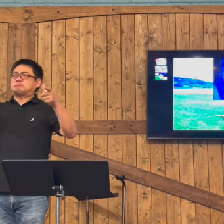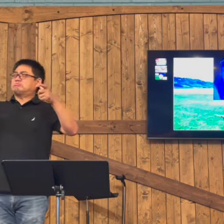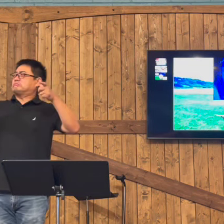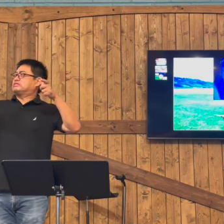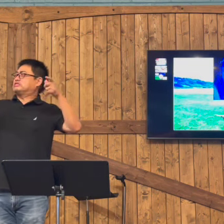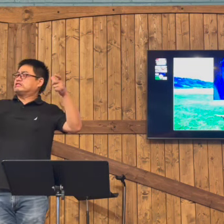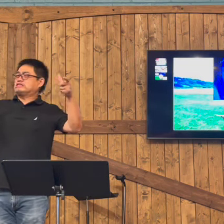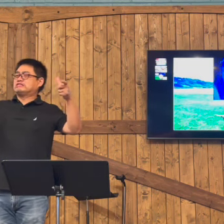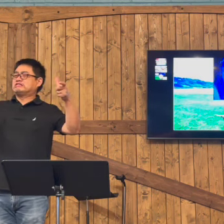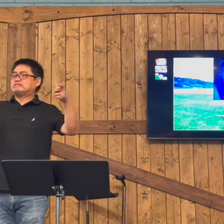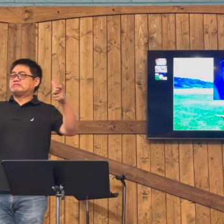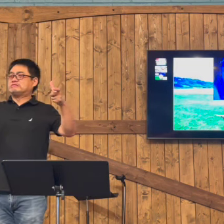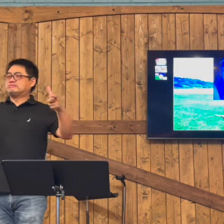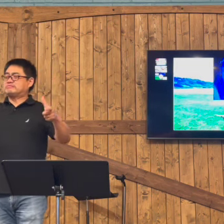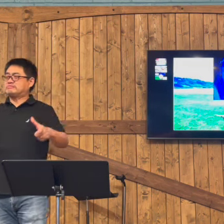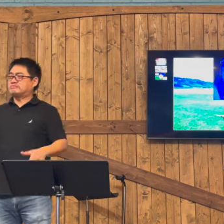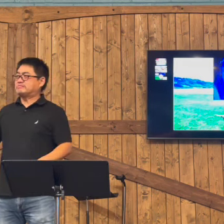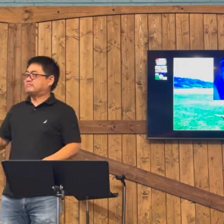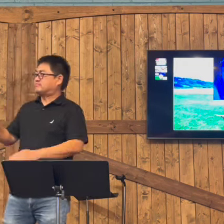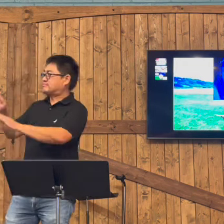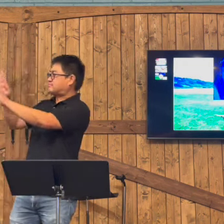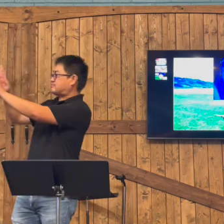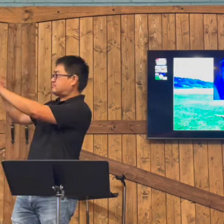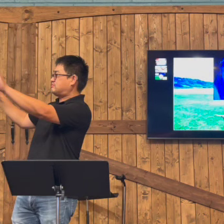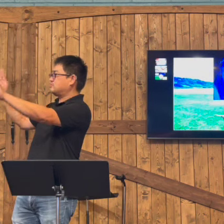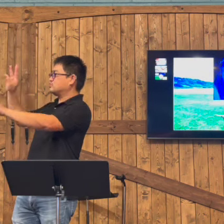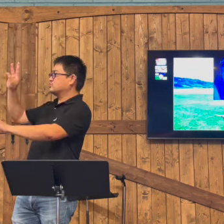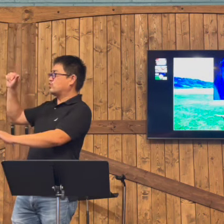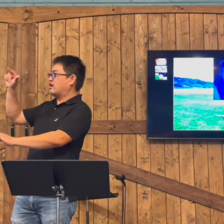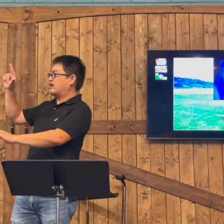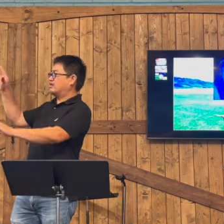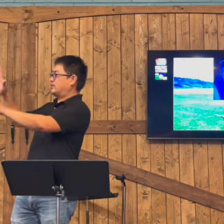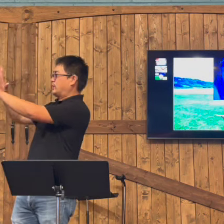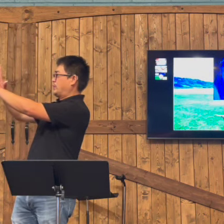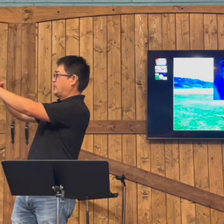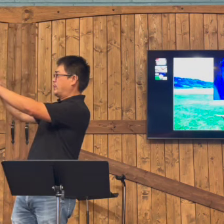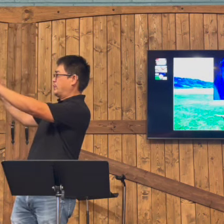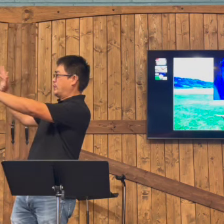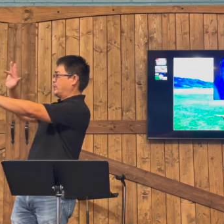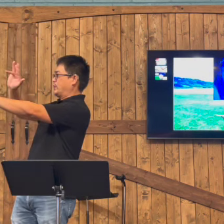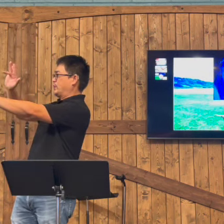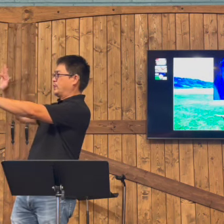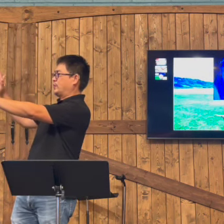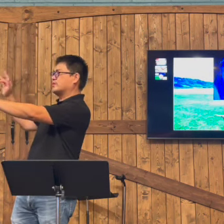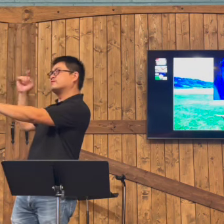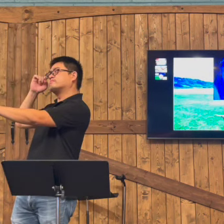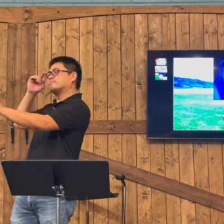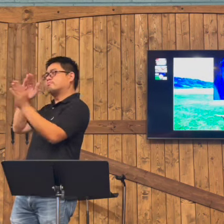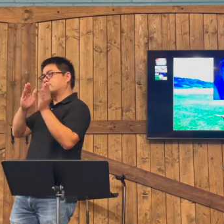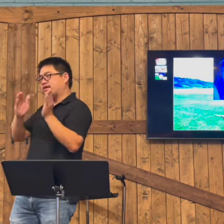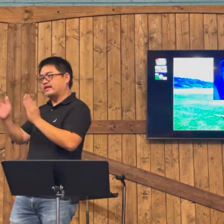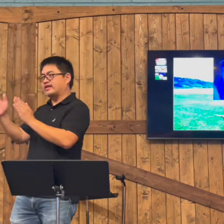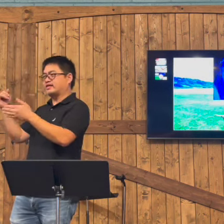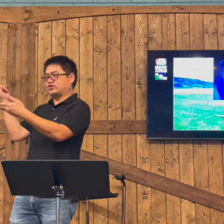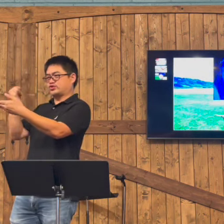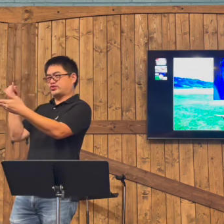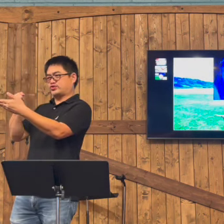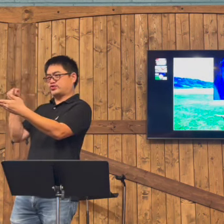He had a gigantic mansion. Fancy mansion. And he had a wall that there was nothing on it.